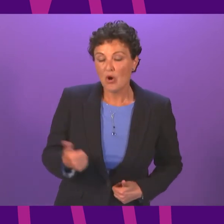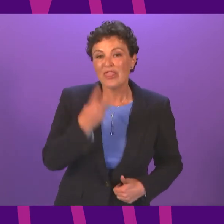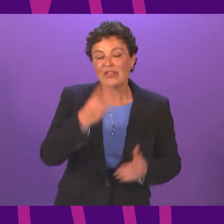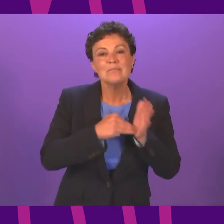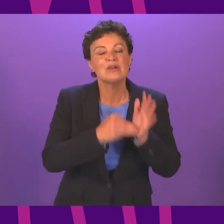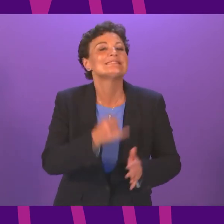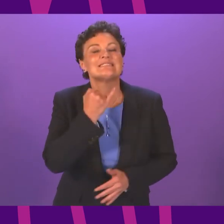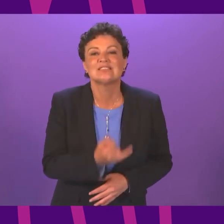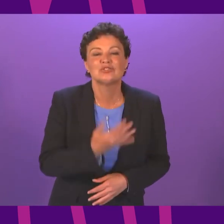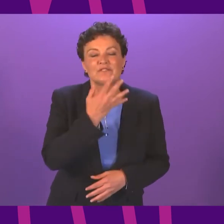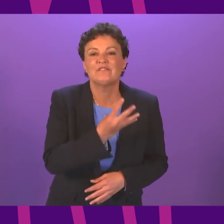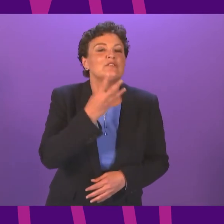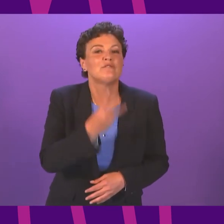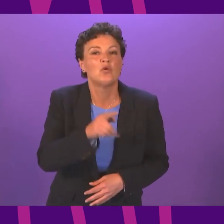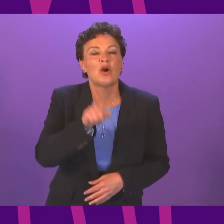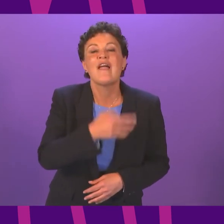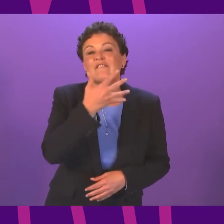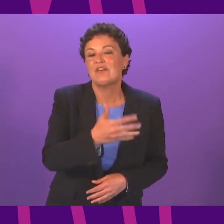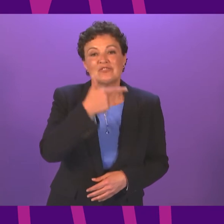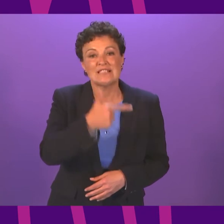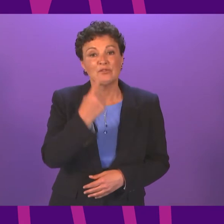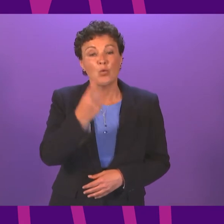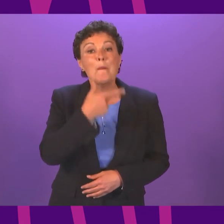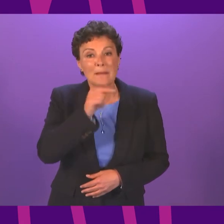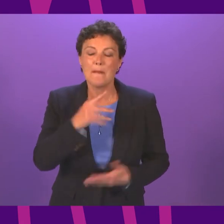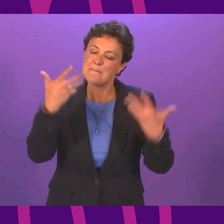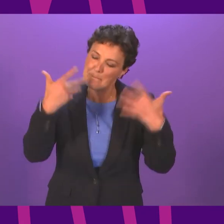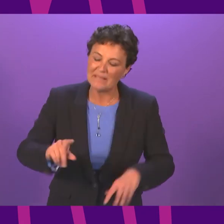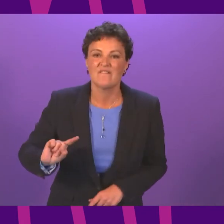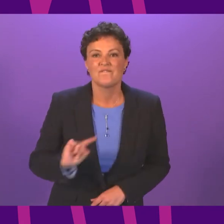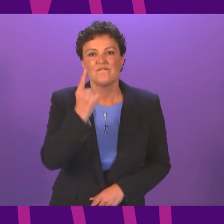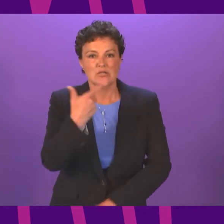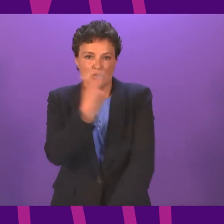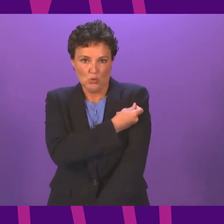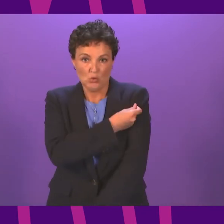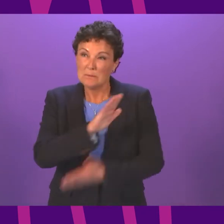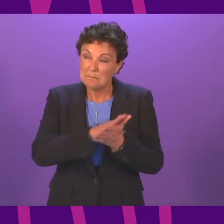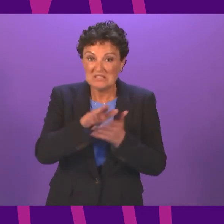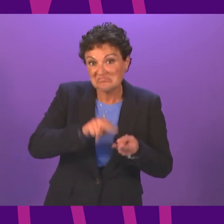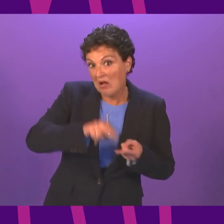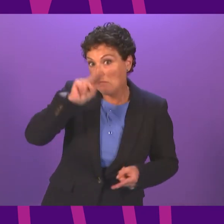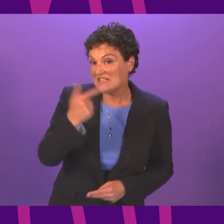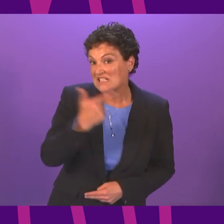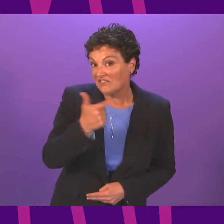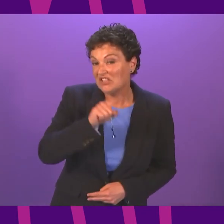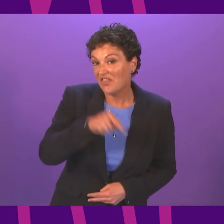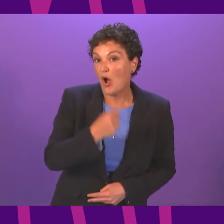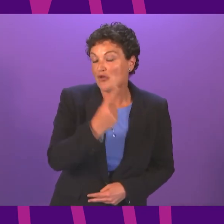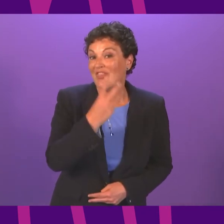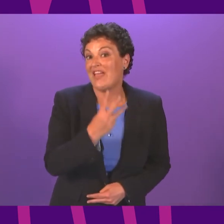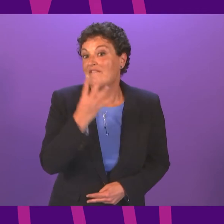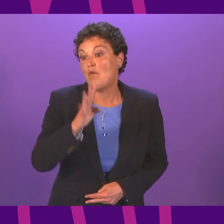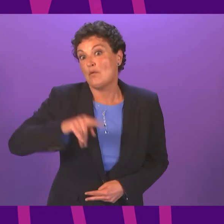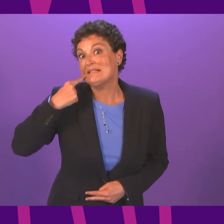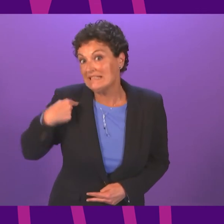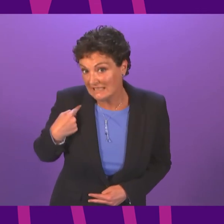,571 people have received a first dose. That is an increase of 17,134 since